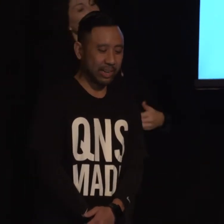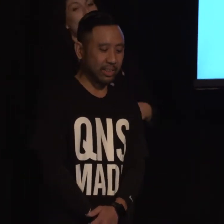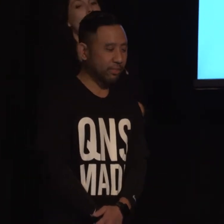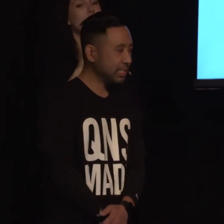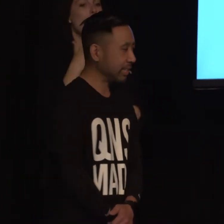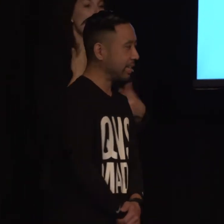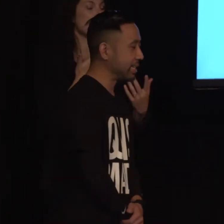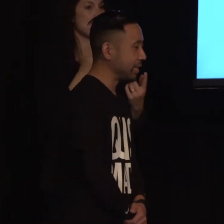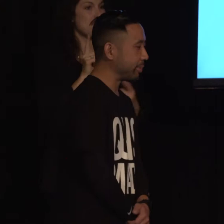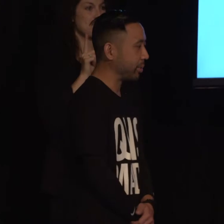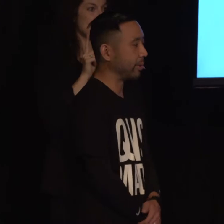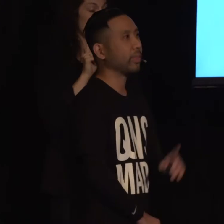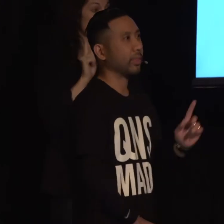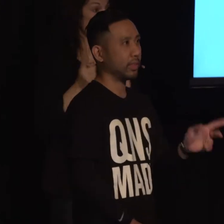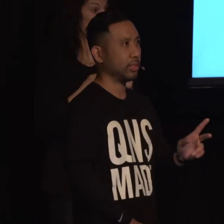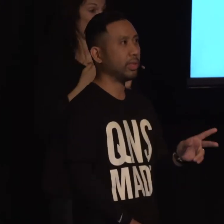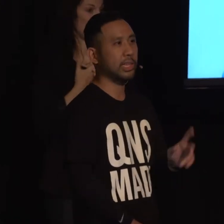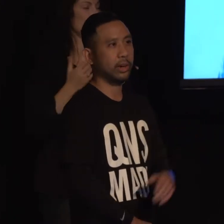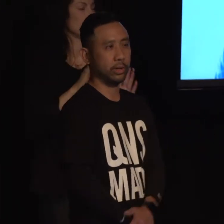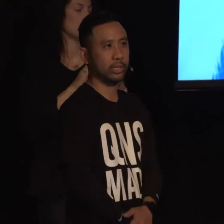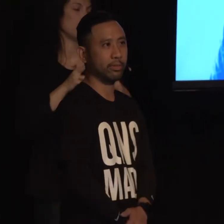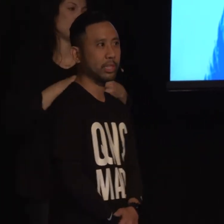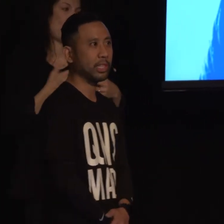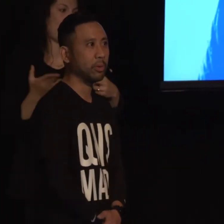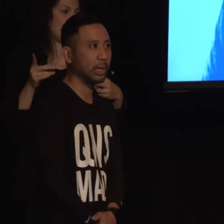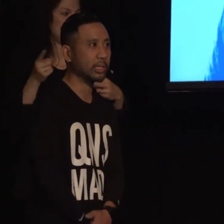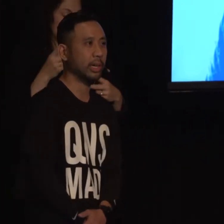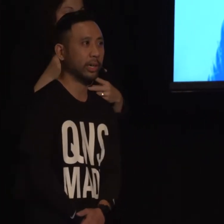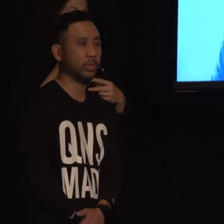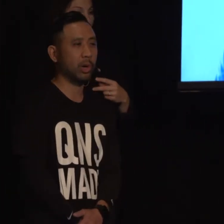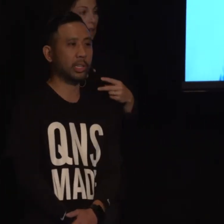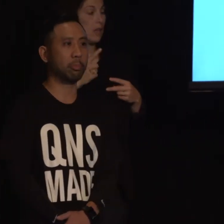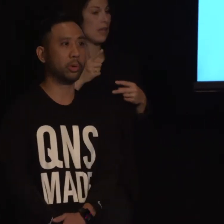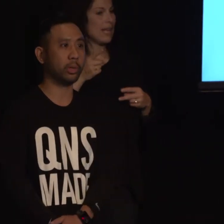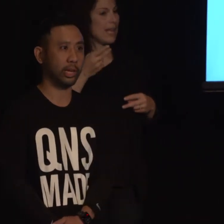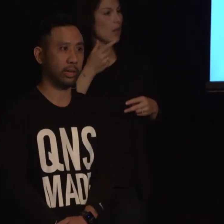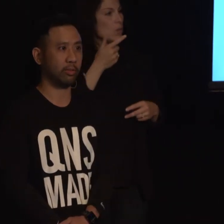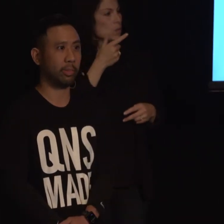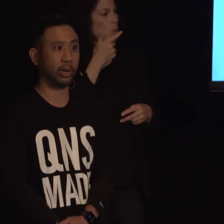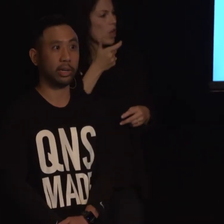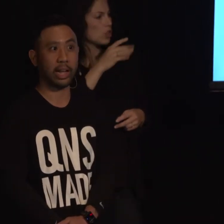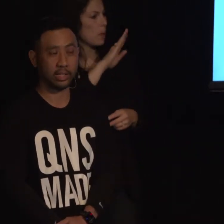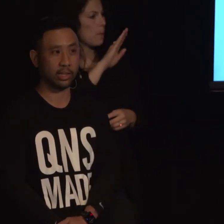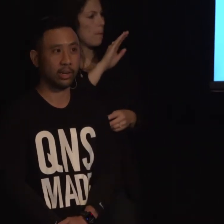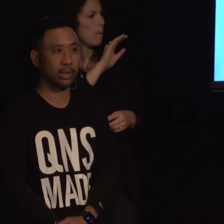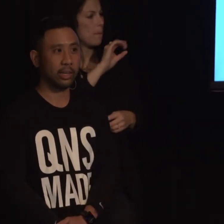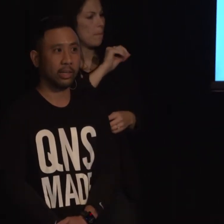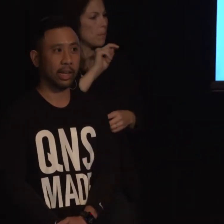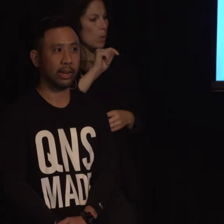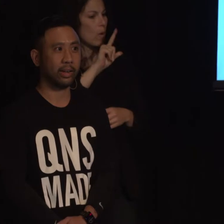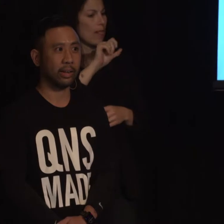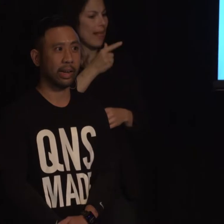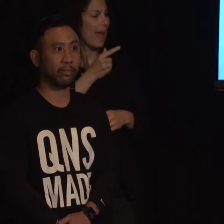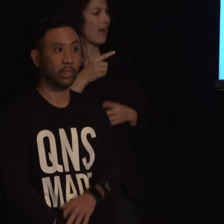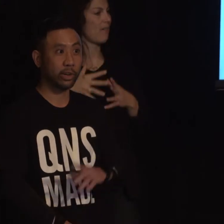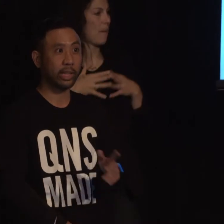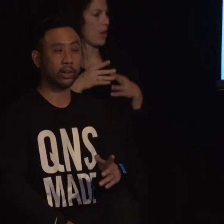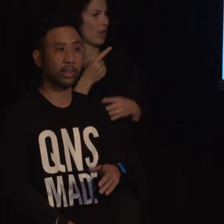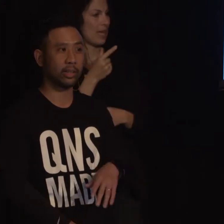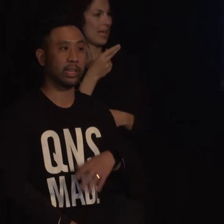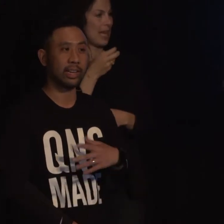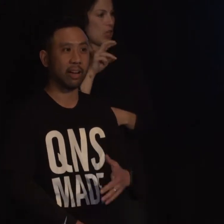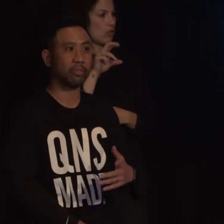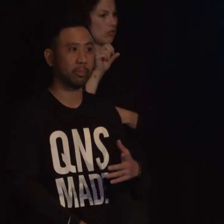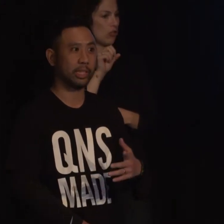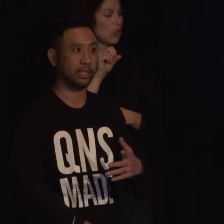But the first thing that he said to me, well, two things I noticed. The first thing was, he was watching a bootleg of American Gangster that I learned